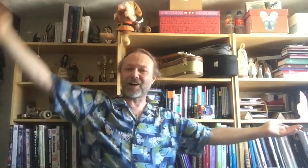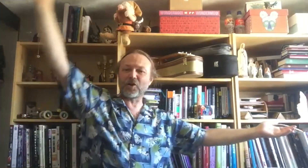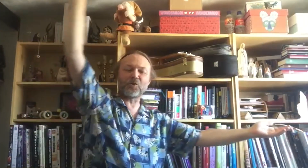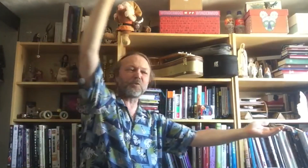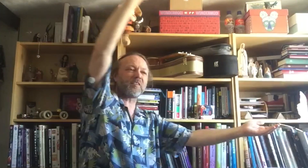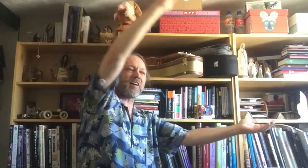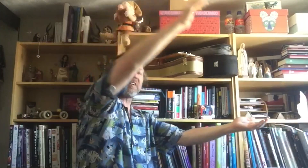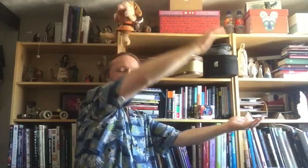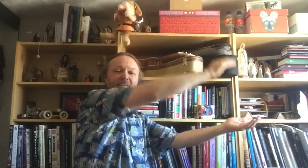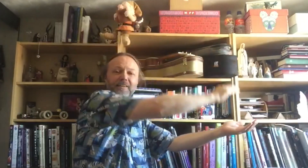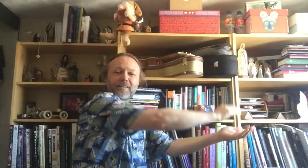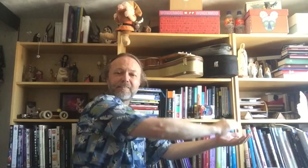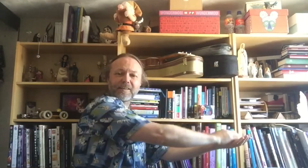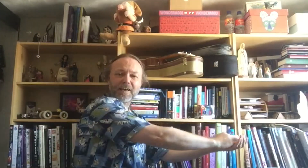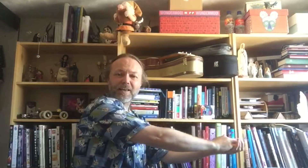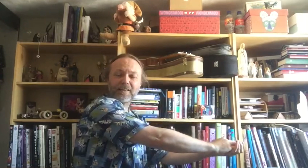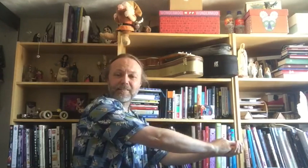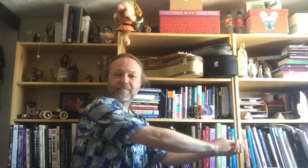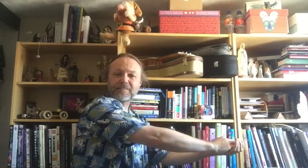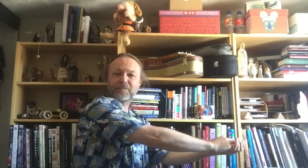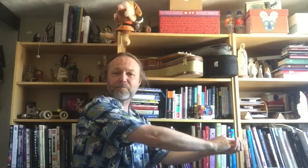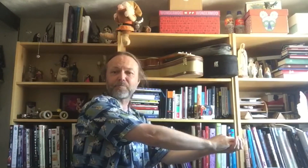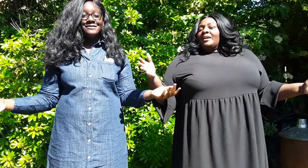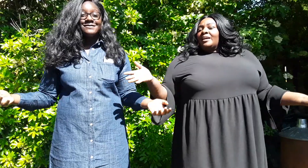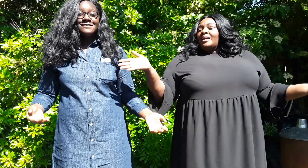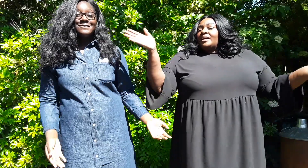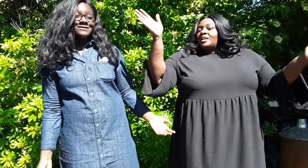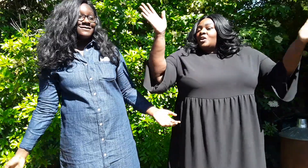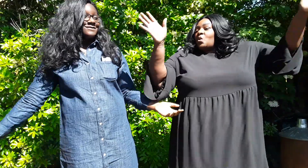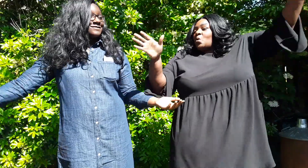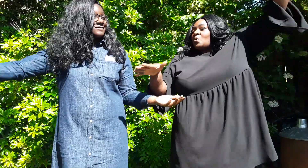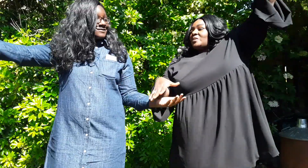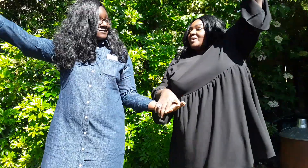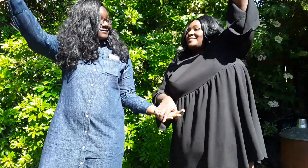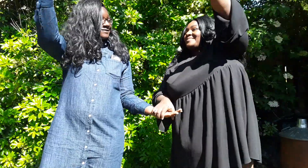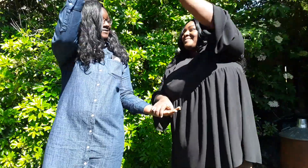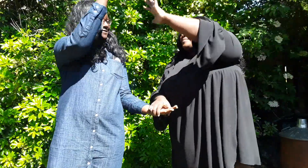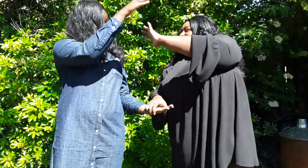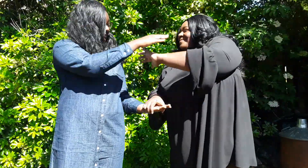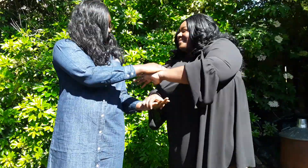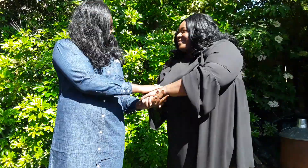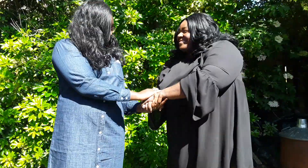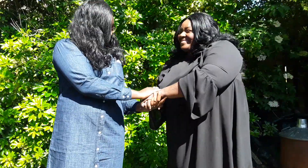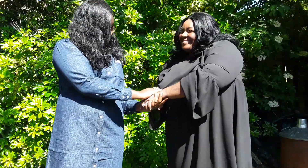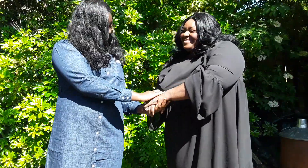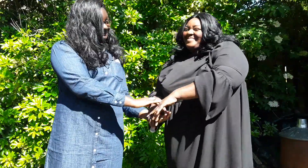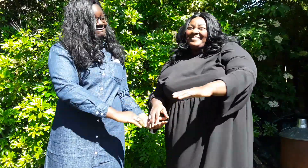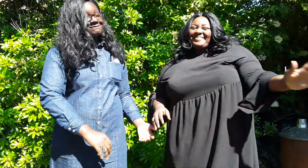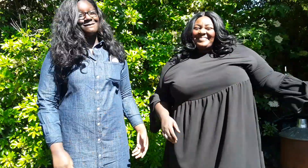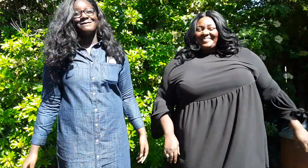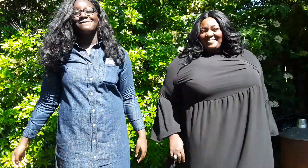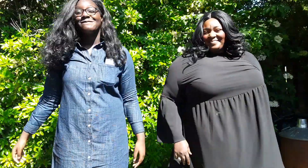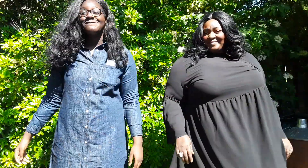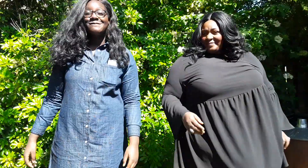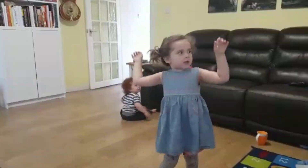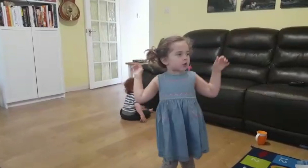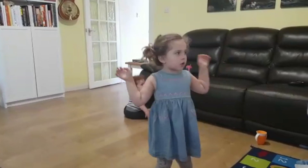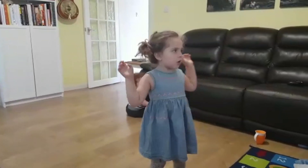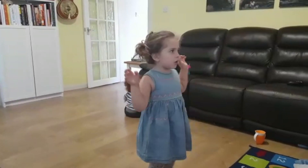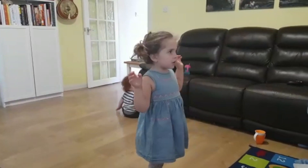holds us in His hands And He holds us in His hands Our God He holds